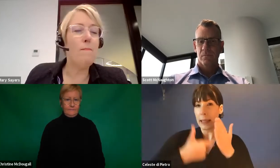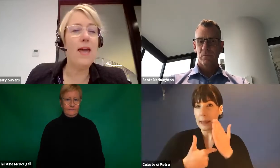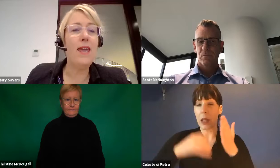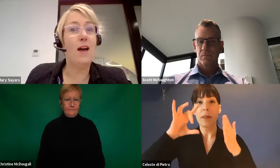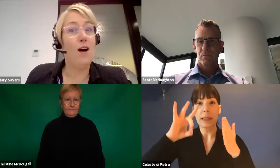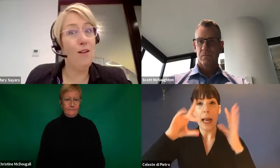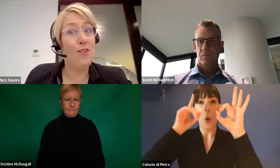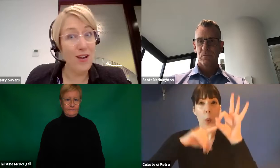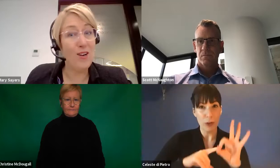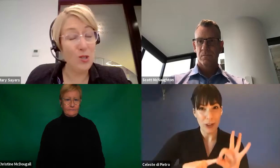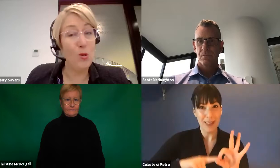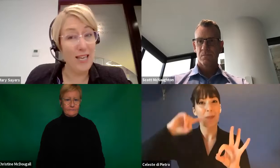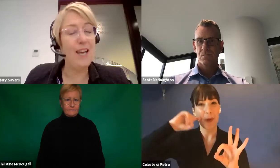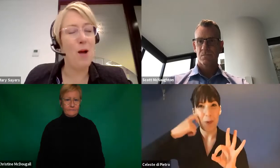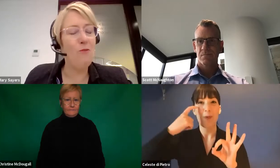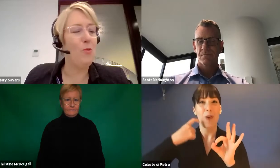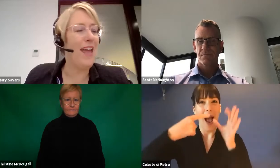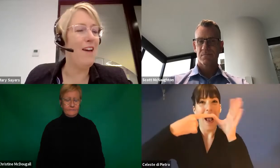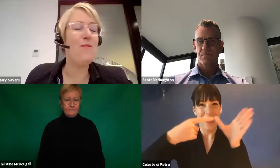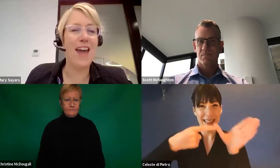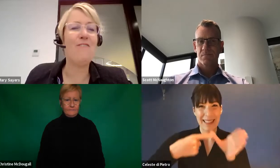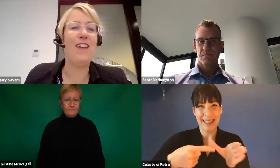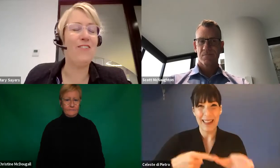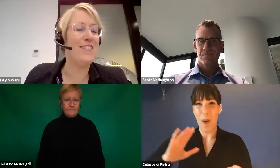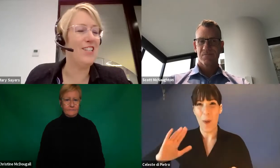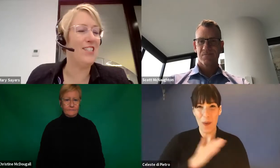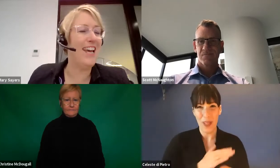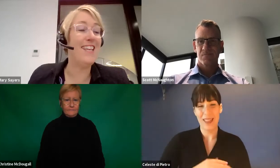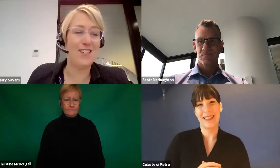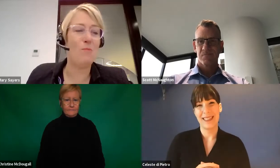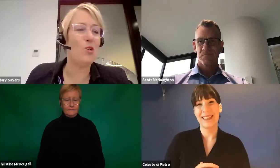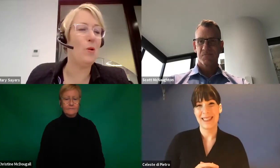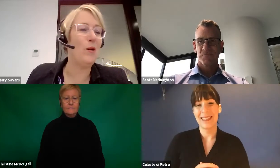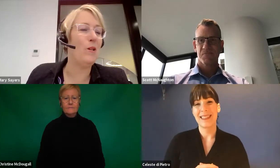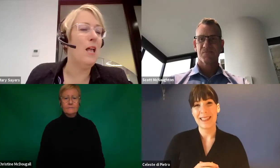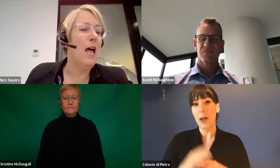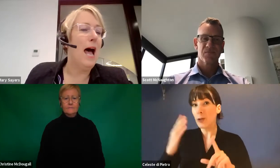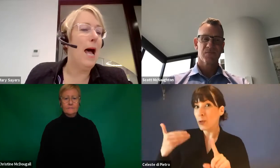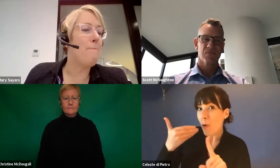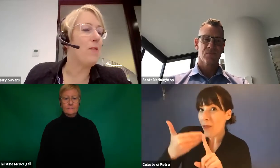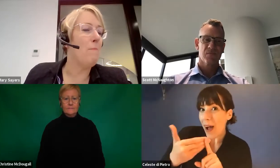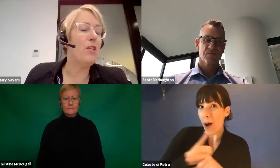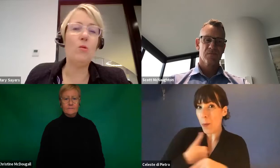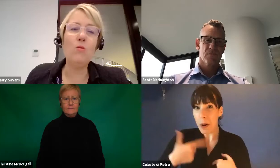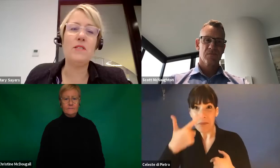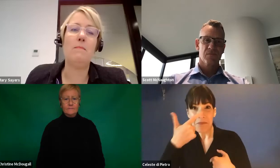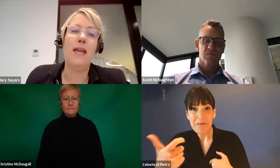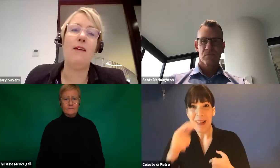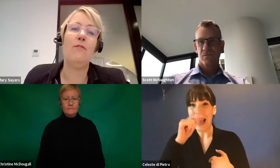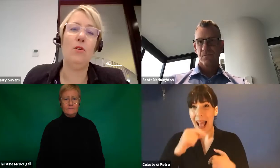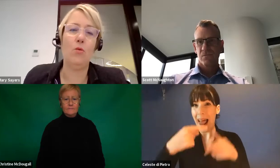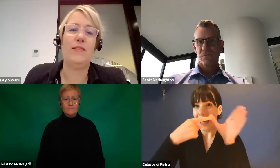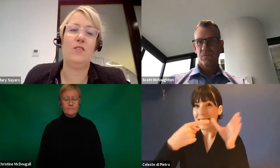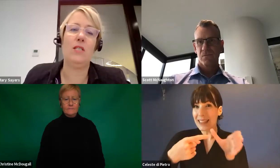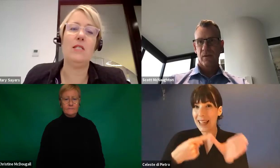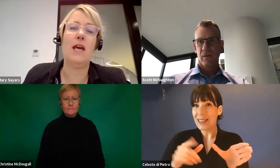We may not get it to all 10. I'm hopeful we have. We have every session to date, so I'm sure we will. But you also may